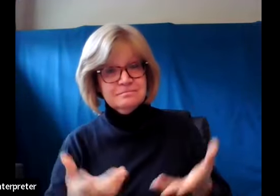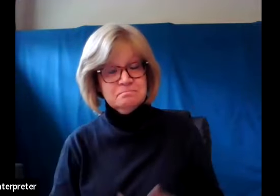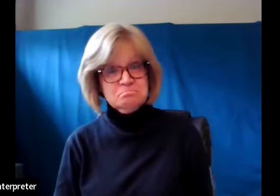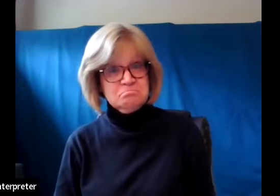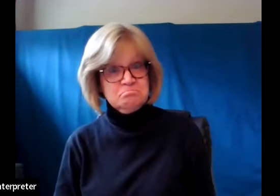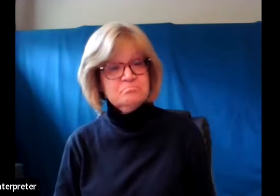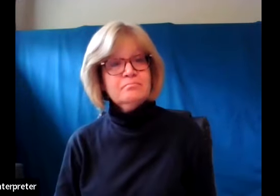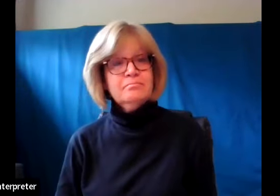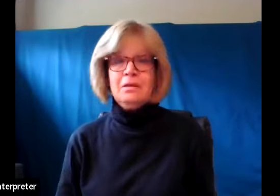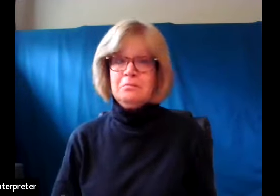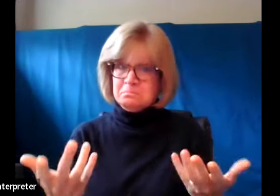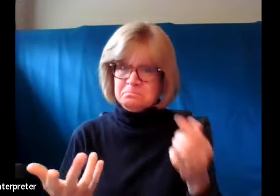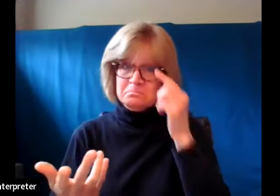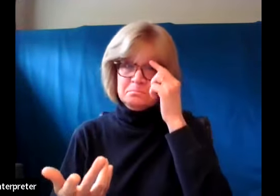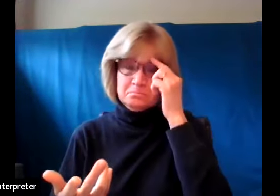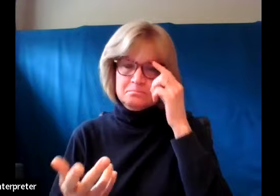So, you know.